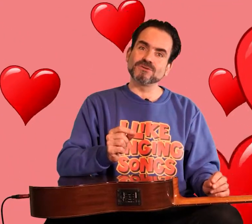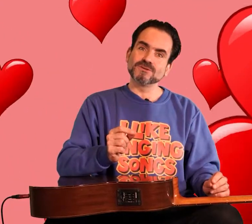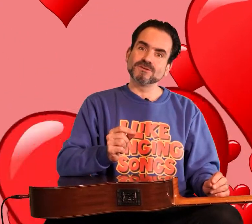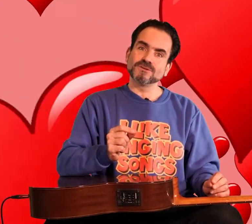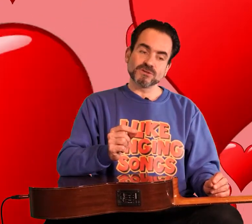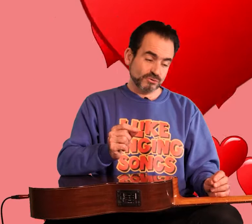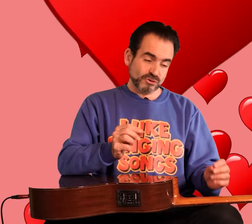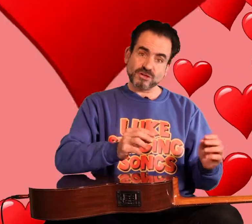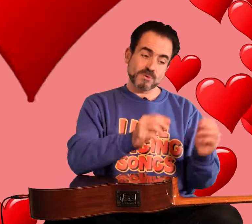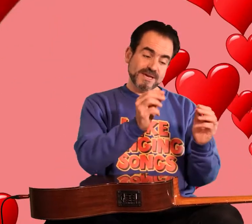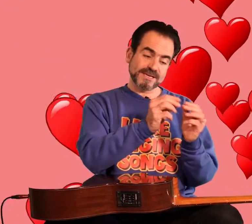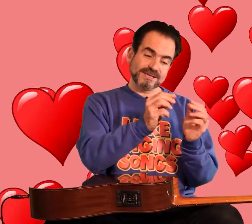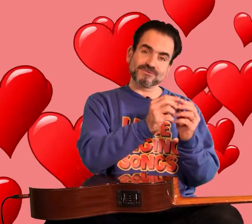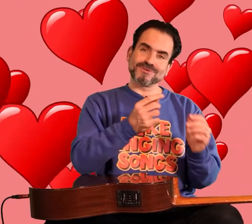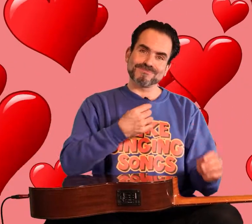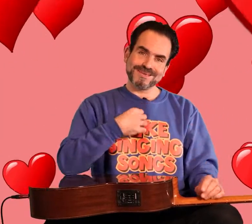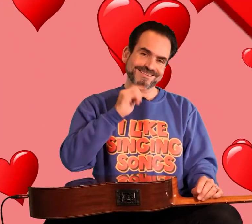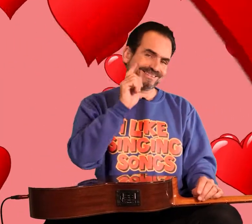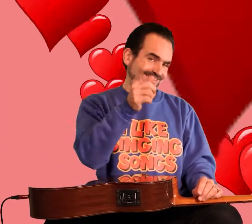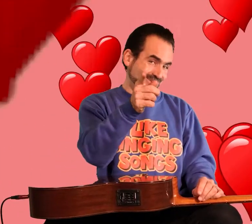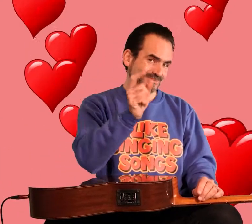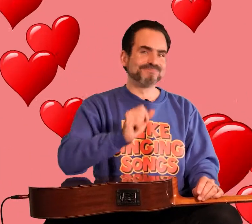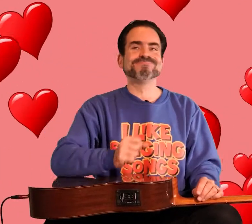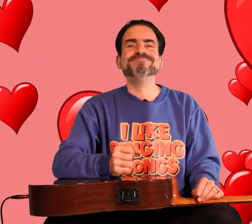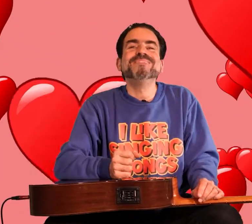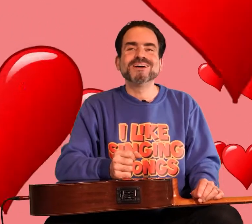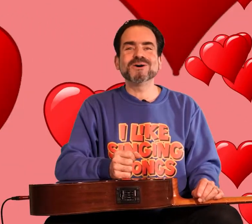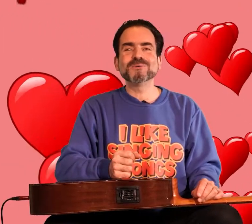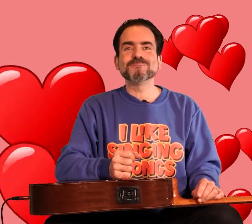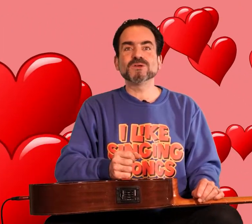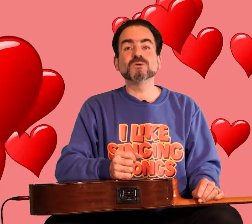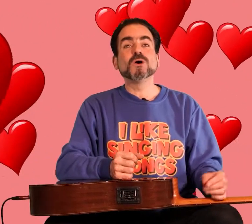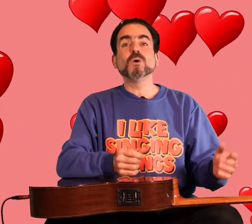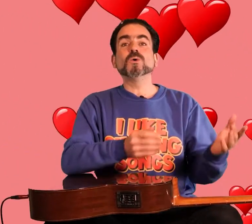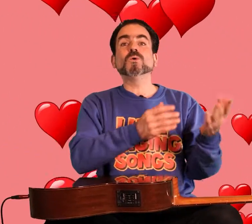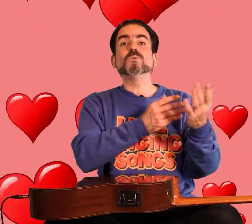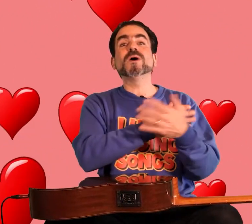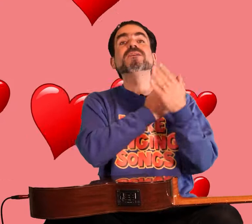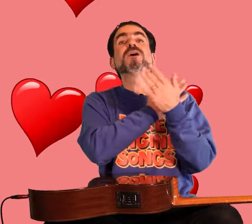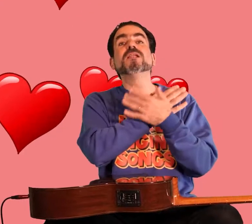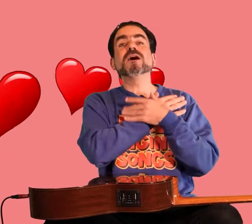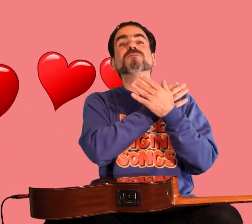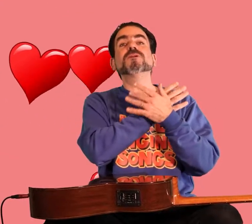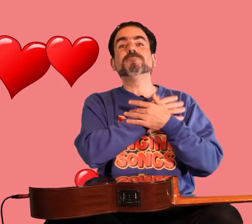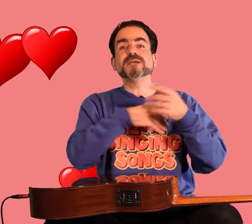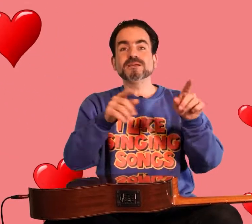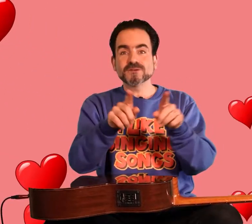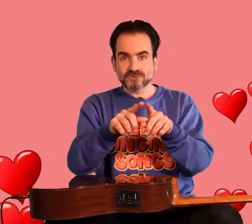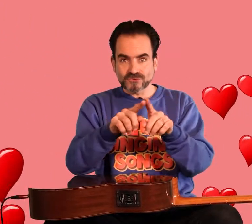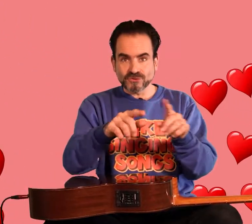you could go kiss from me to you hope you'll always love me too